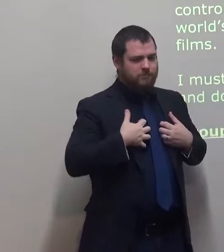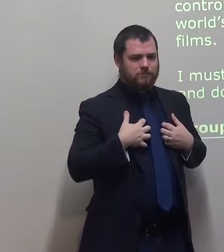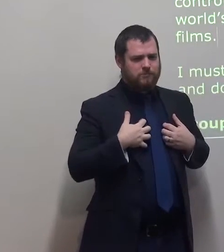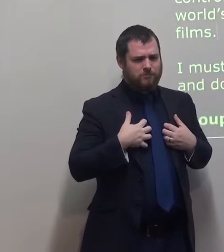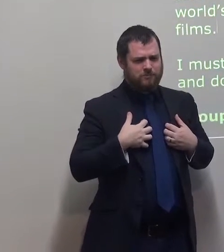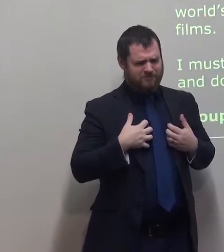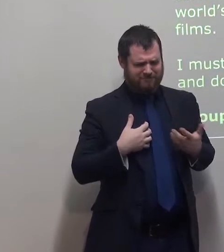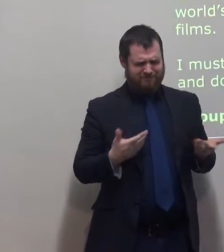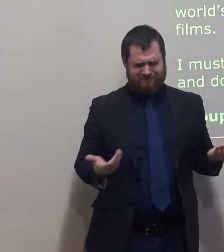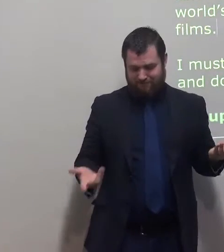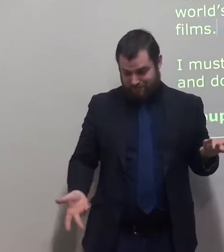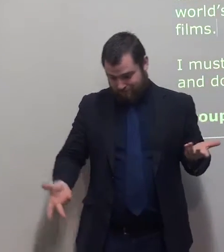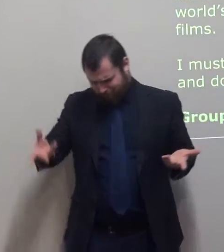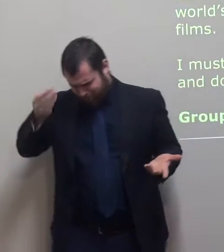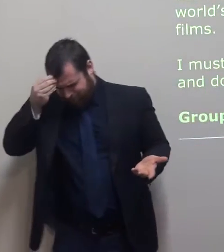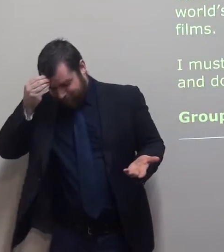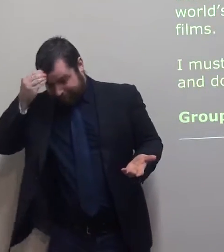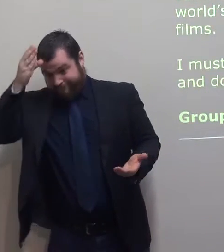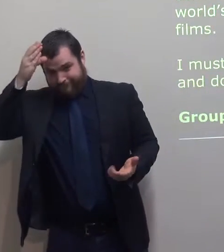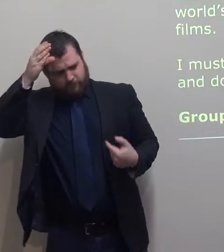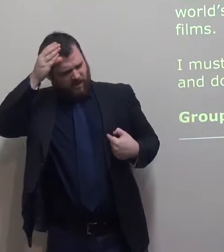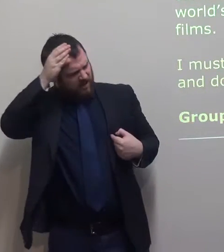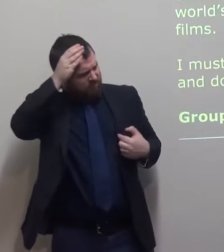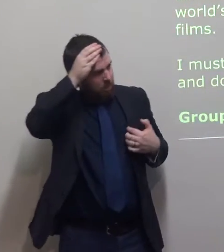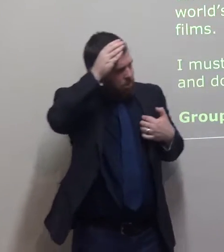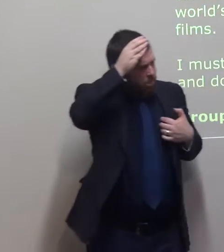They must have Christian life and doctrine.